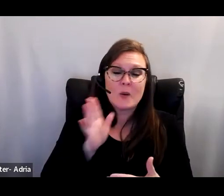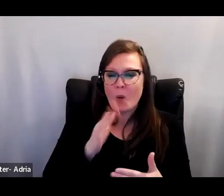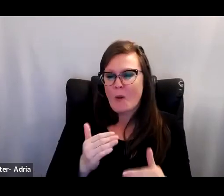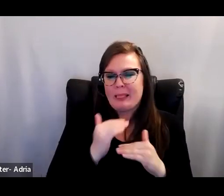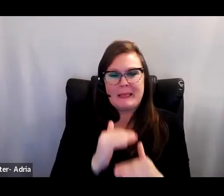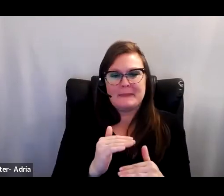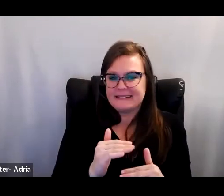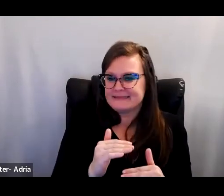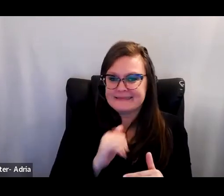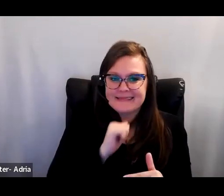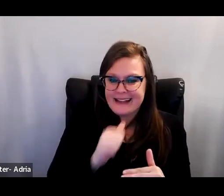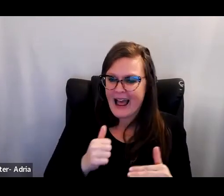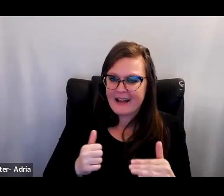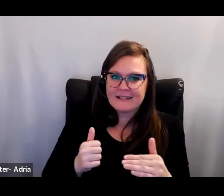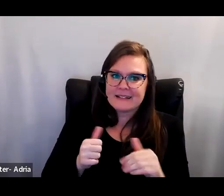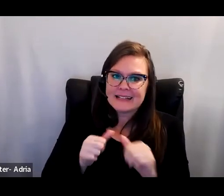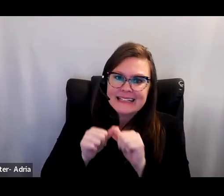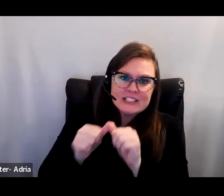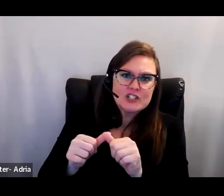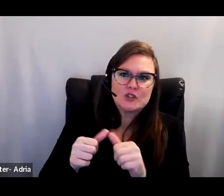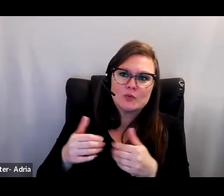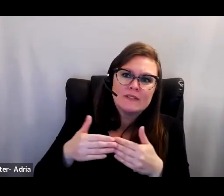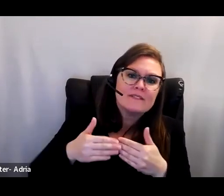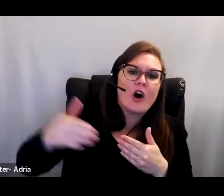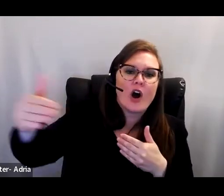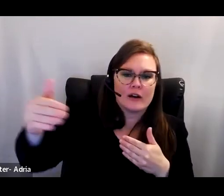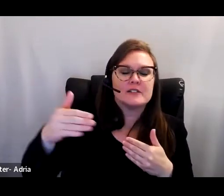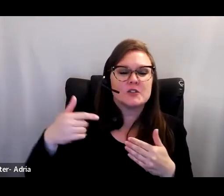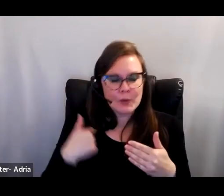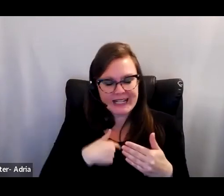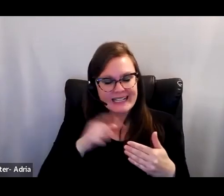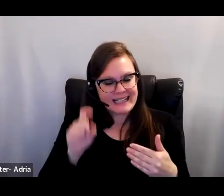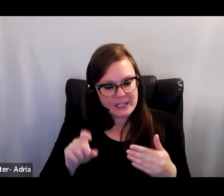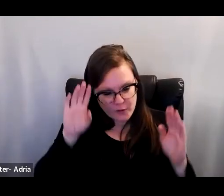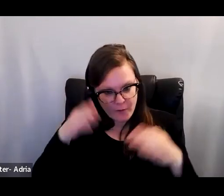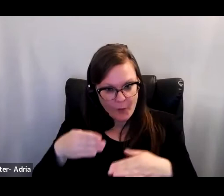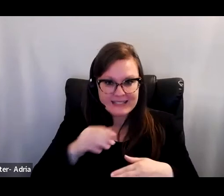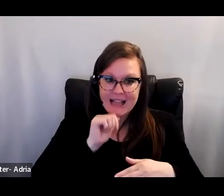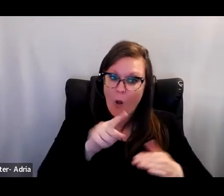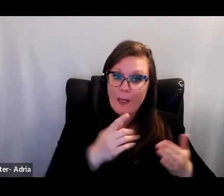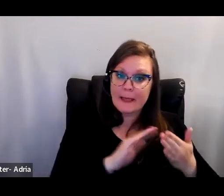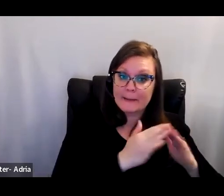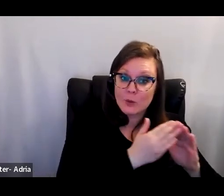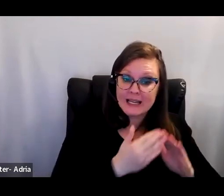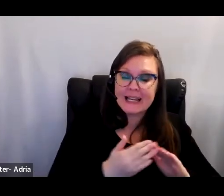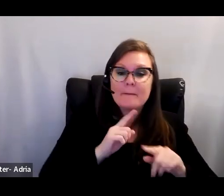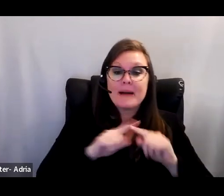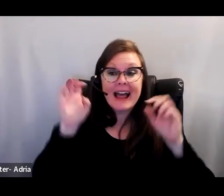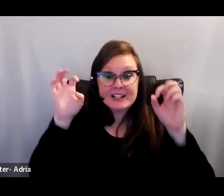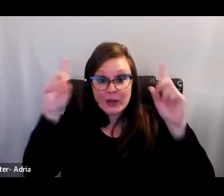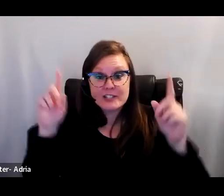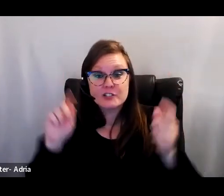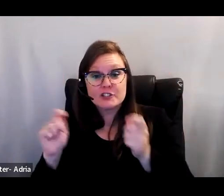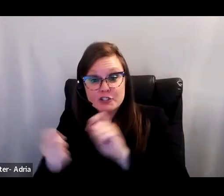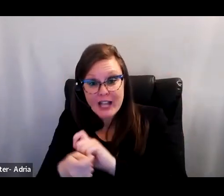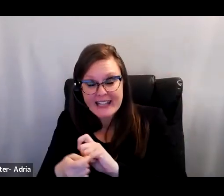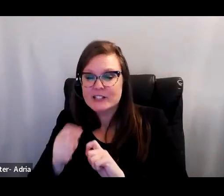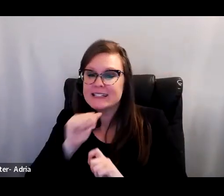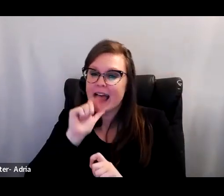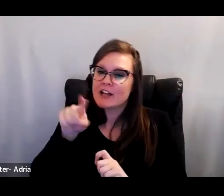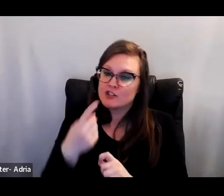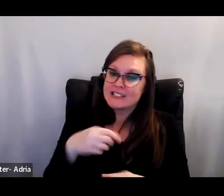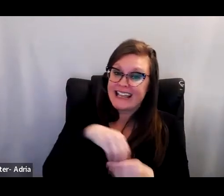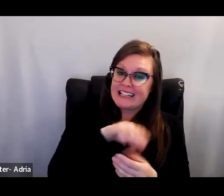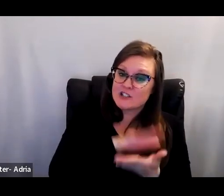extend collaboration into communities, as I noted earlier. Moreover, we need to extend our examination of educational change beyond the formal structures of